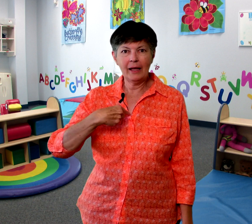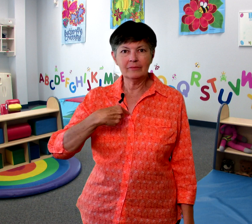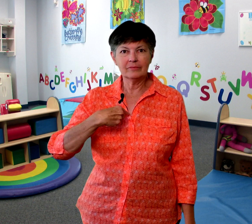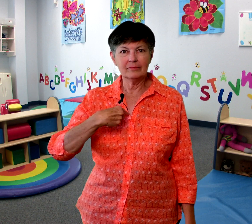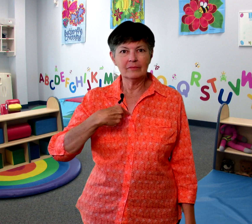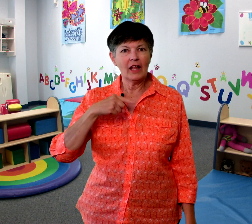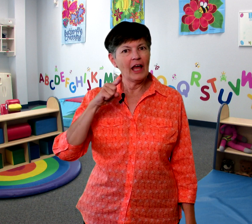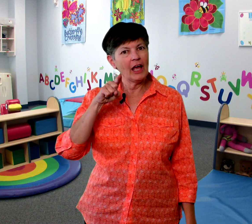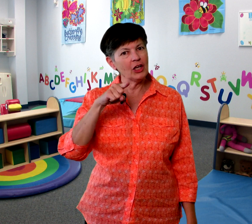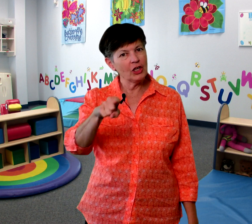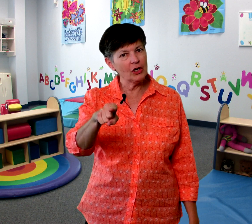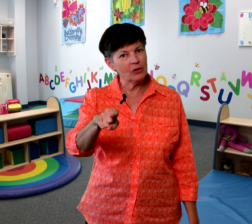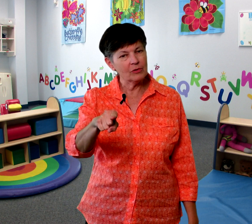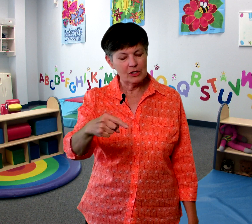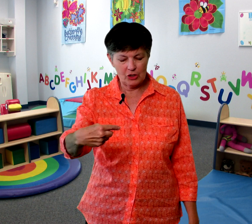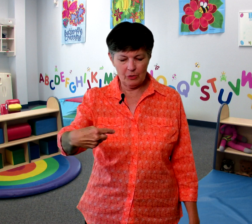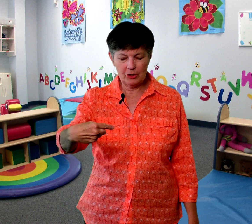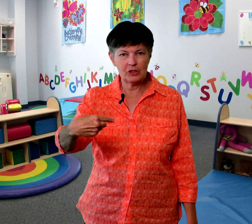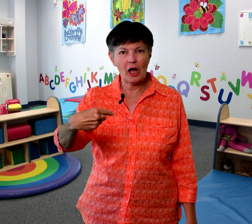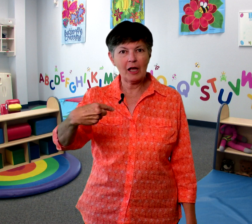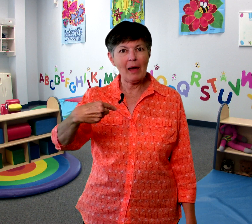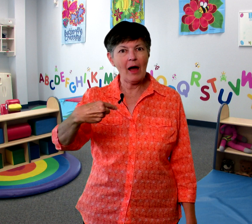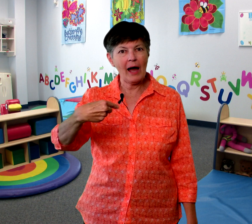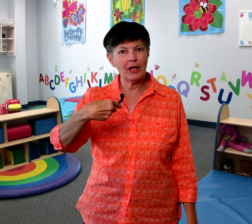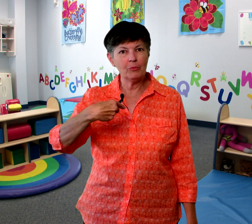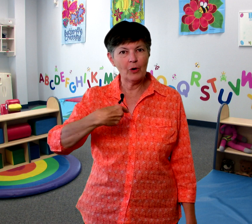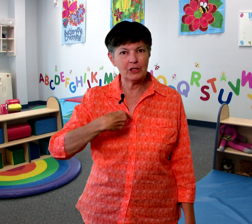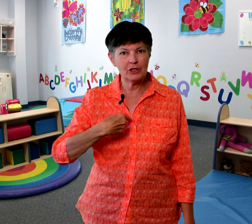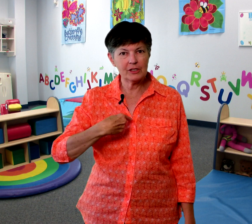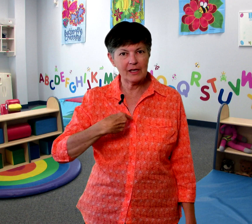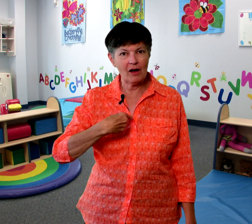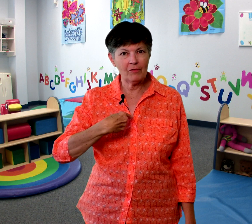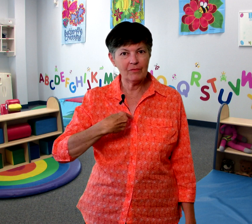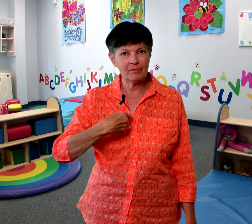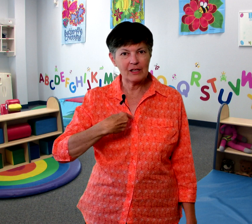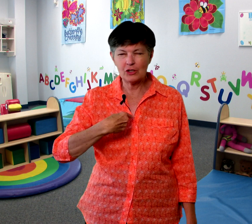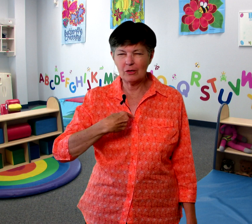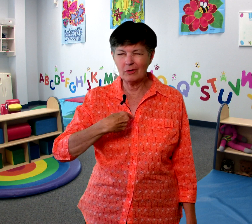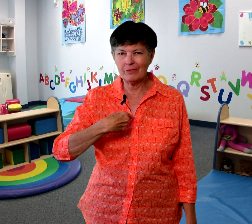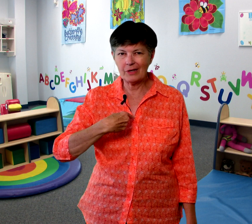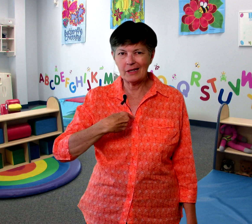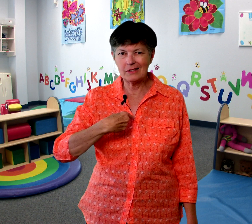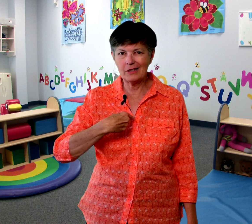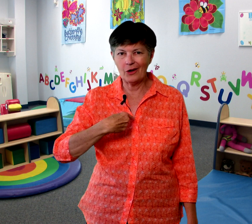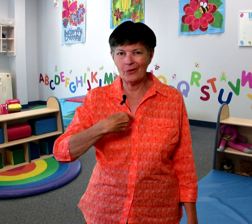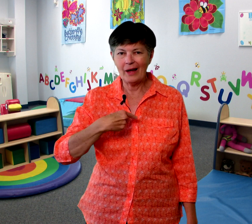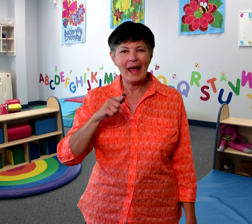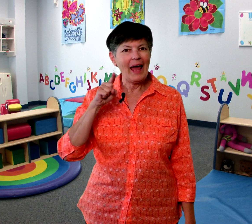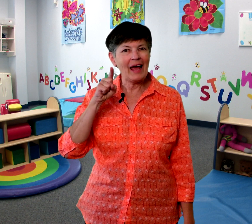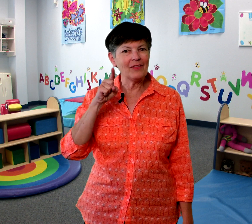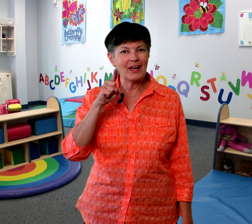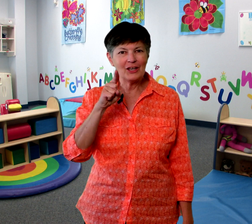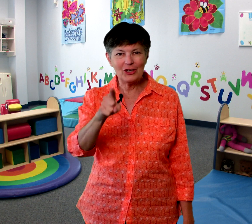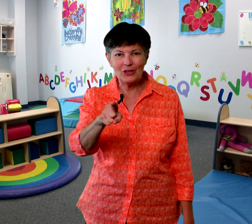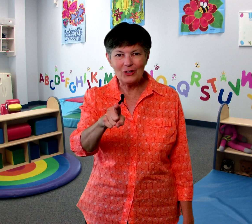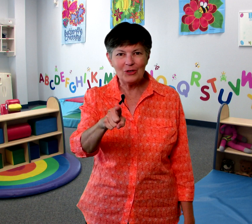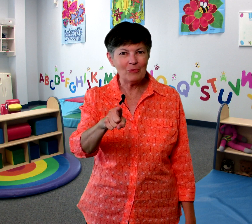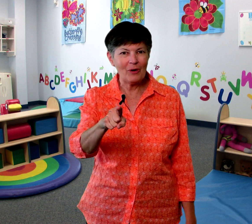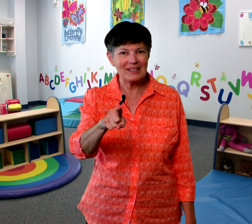and you so when you talk about I you point to yourself that's a good word for kids long and then you you point